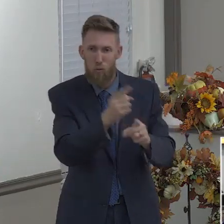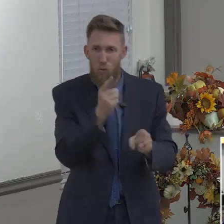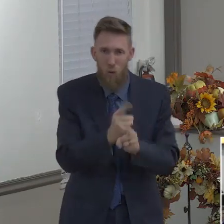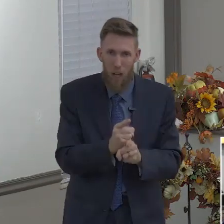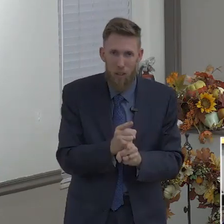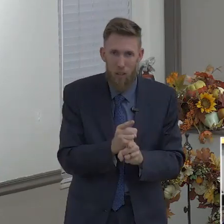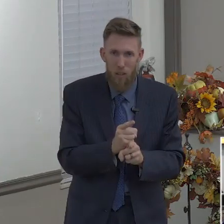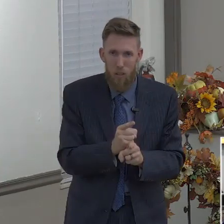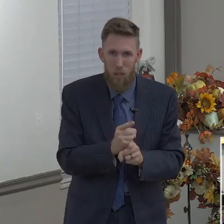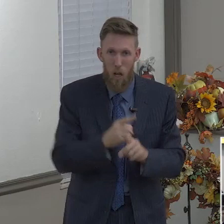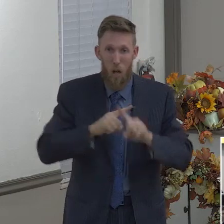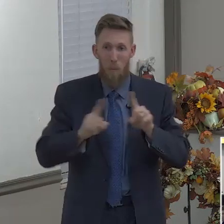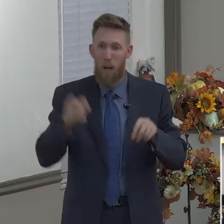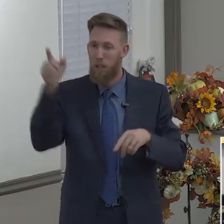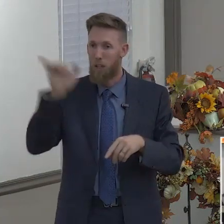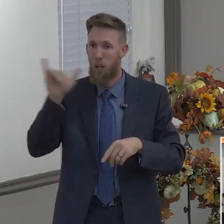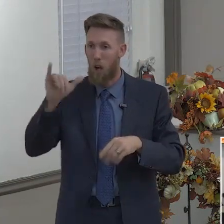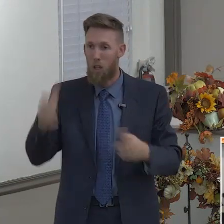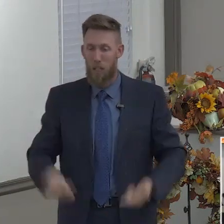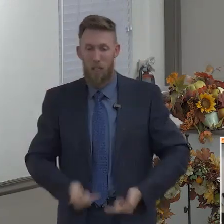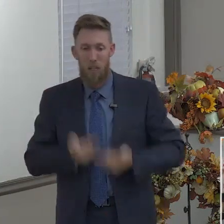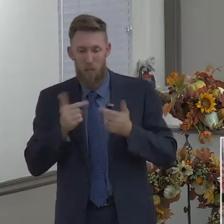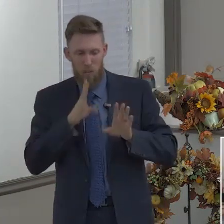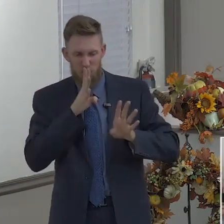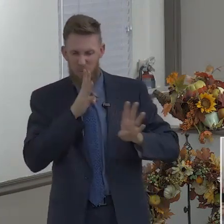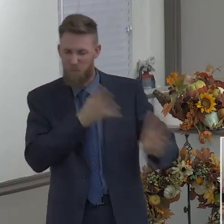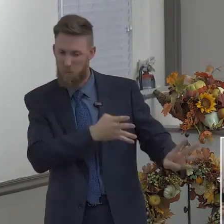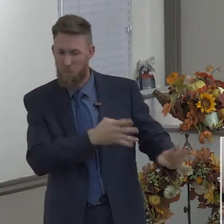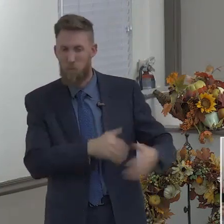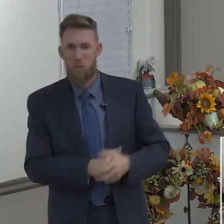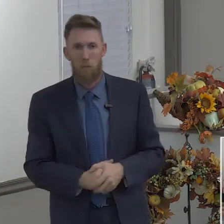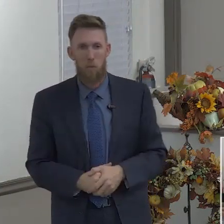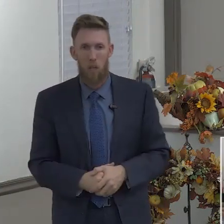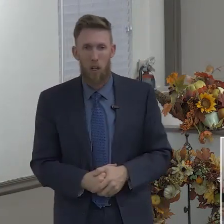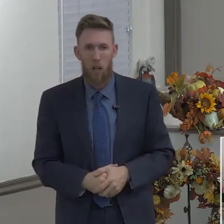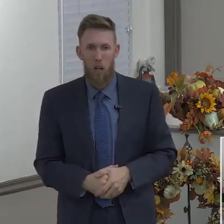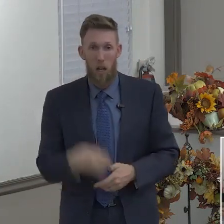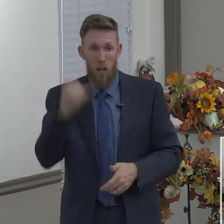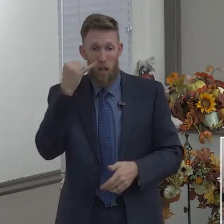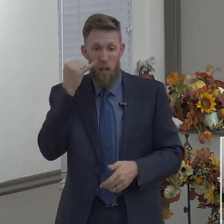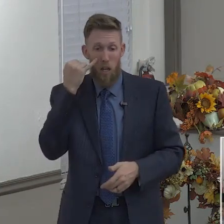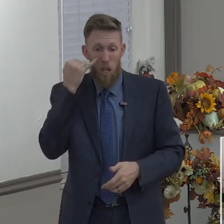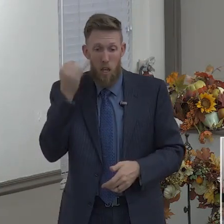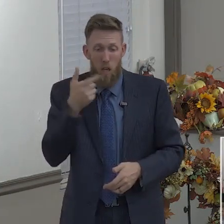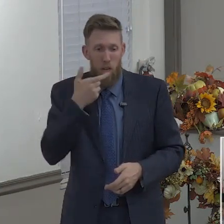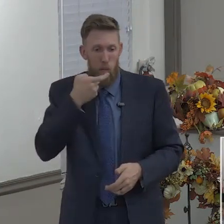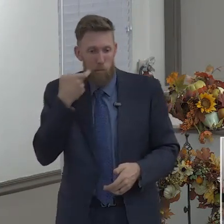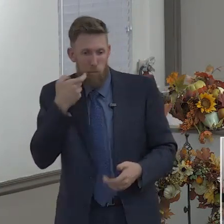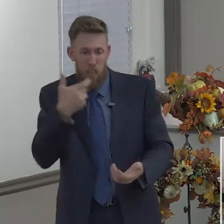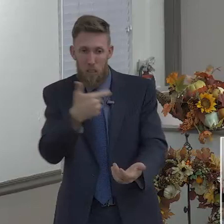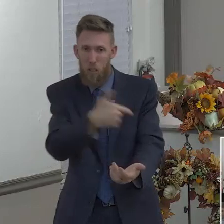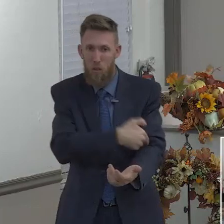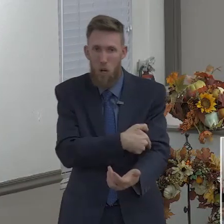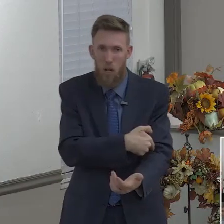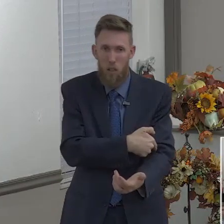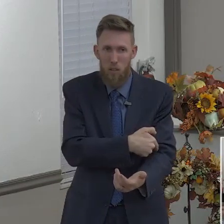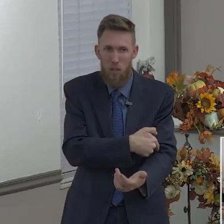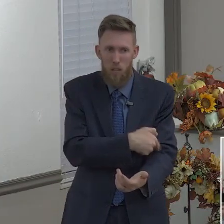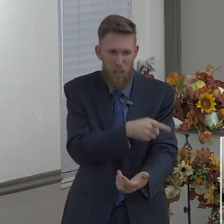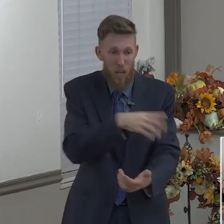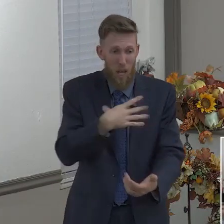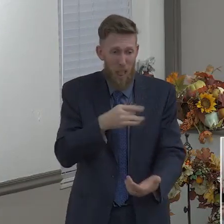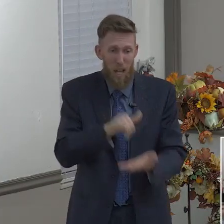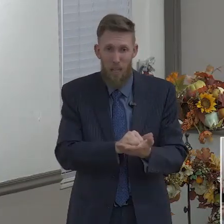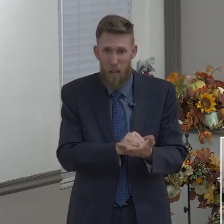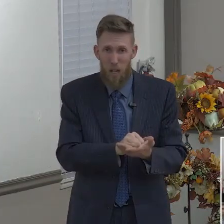But if we're to live a godly life, we're to stay sober. The Bible commands us to be sober. When you are not